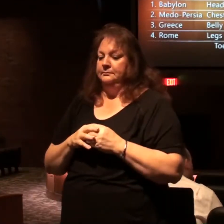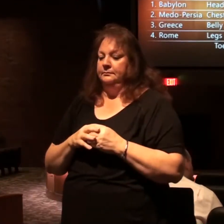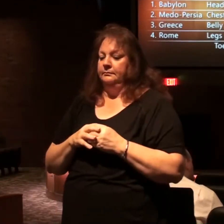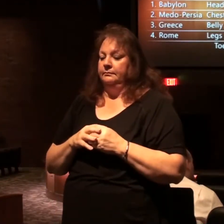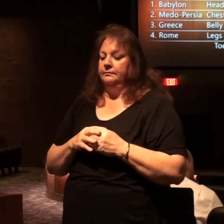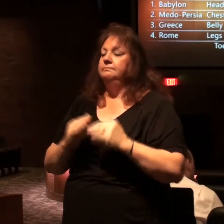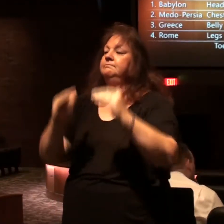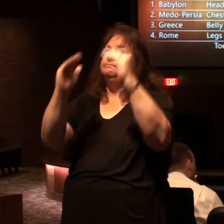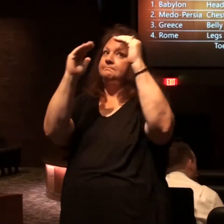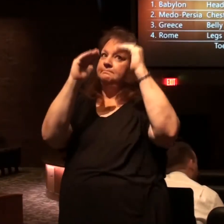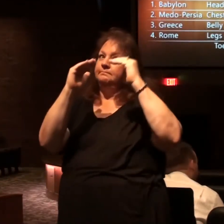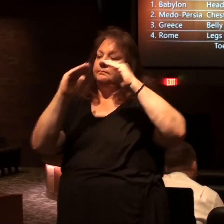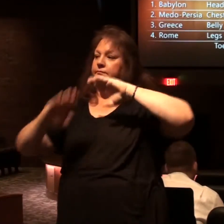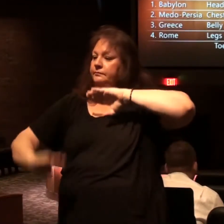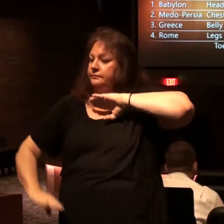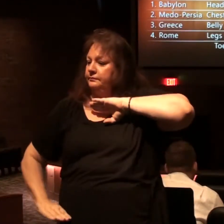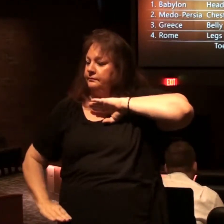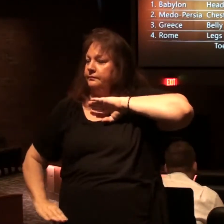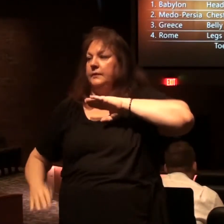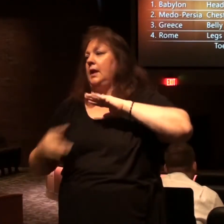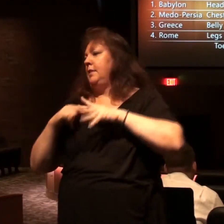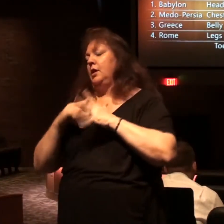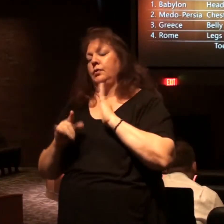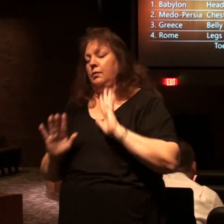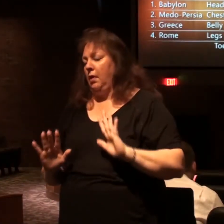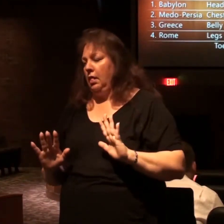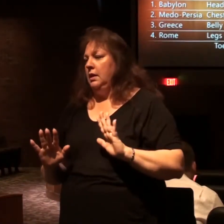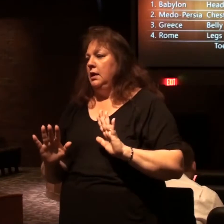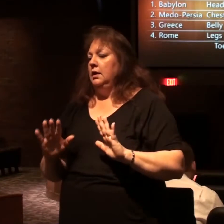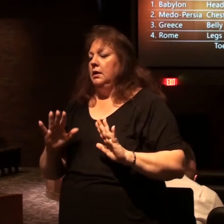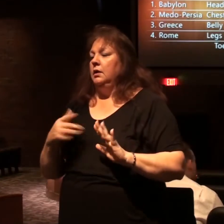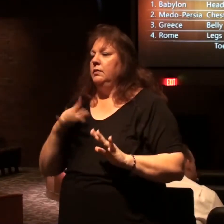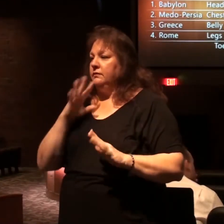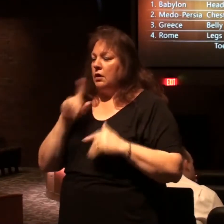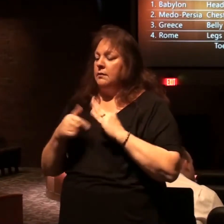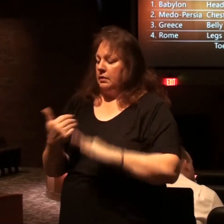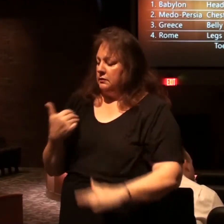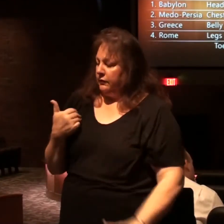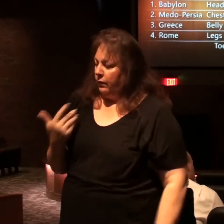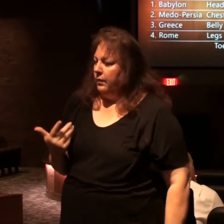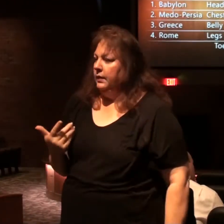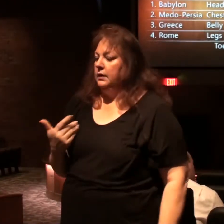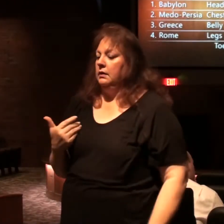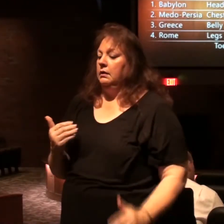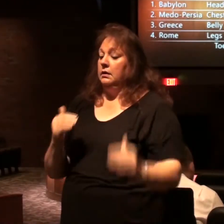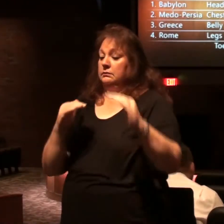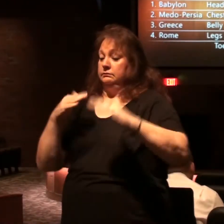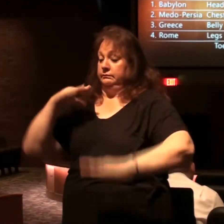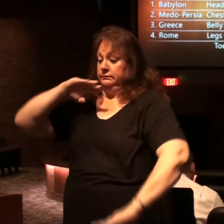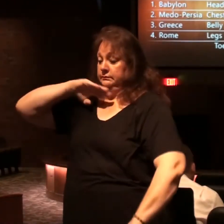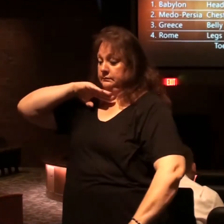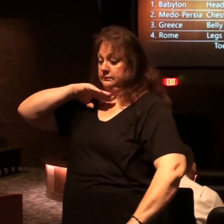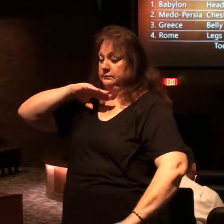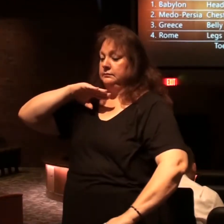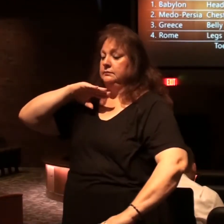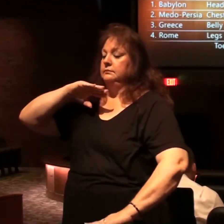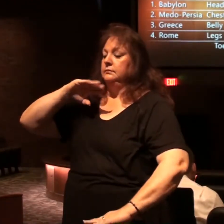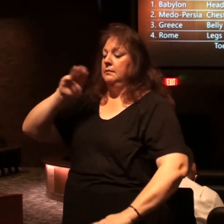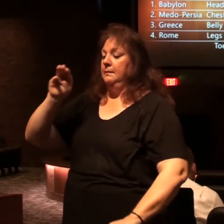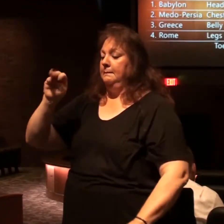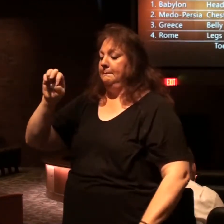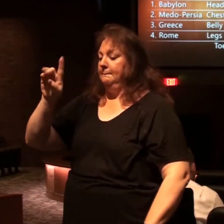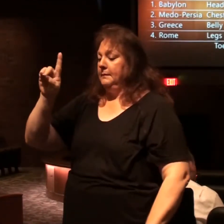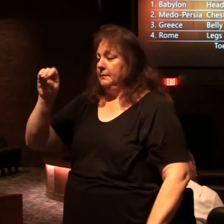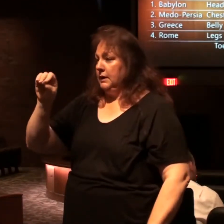then he goes on to the subsequent we are not going to go through these we have been through them a number of times the next empire is Medo-Persian